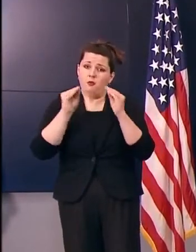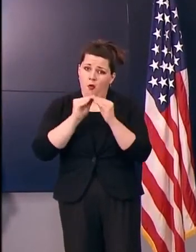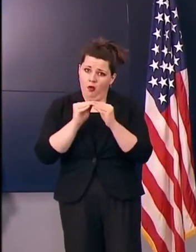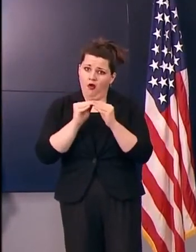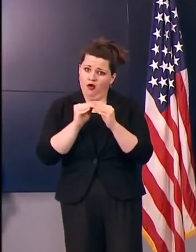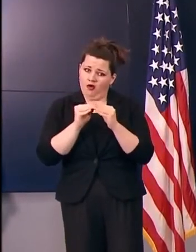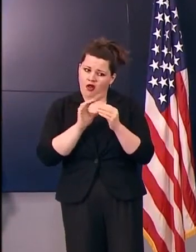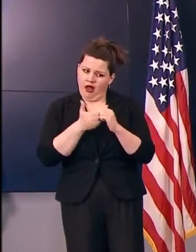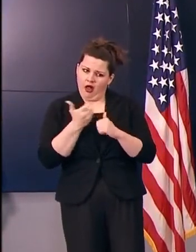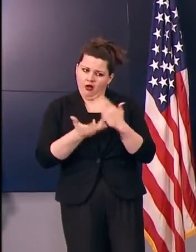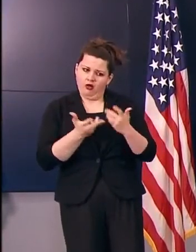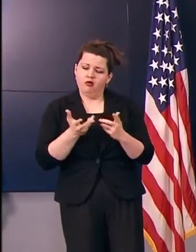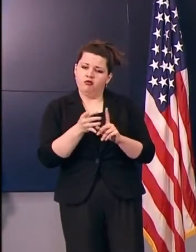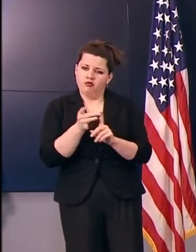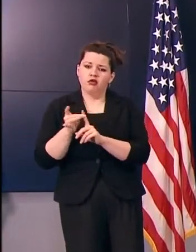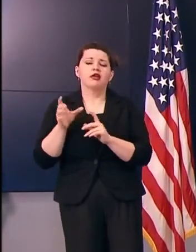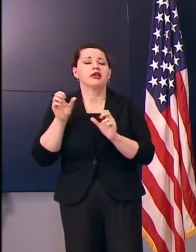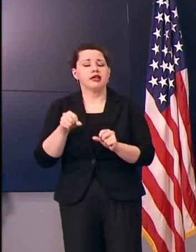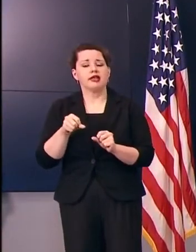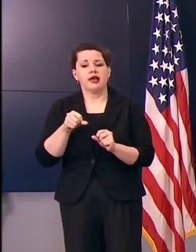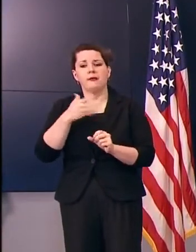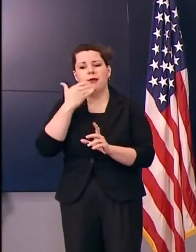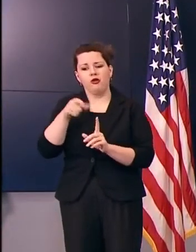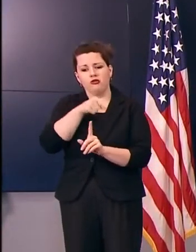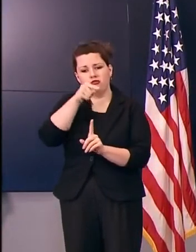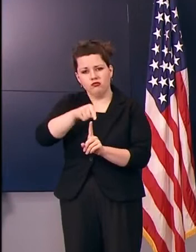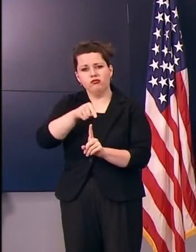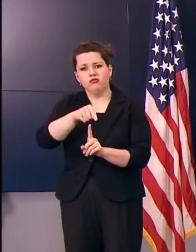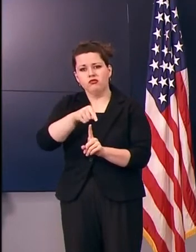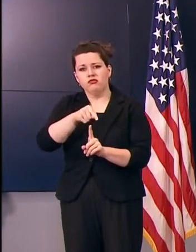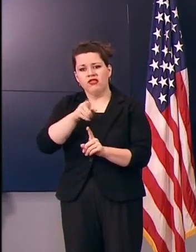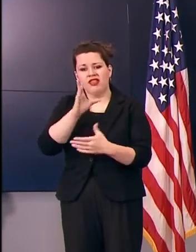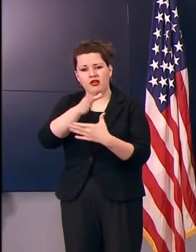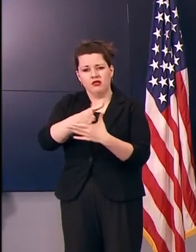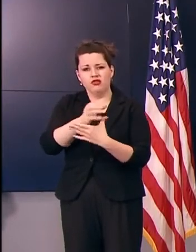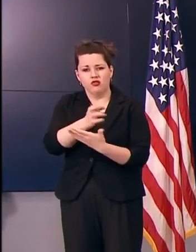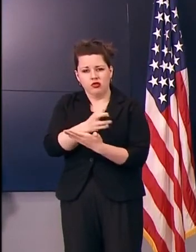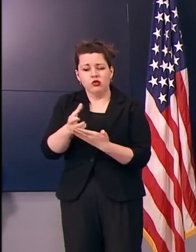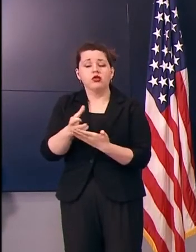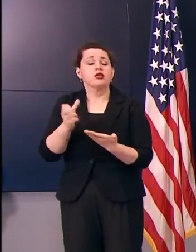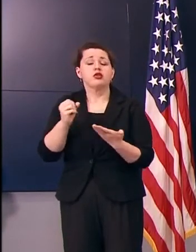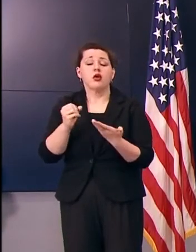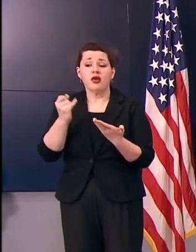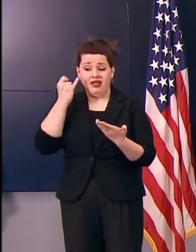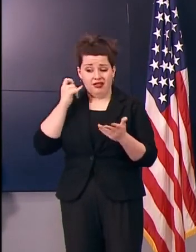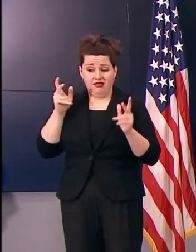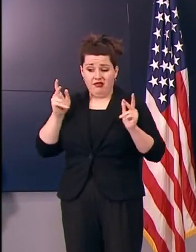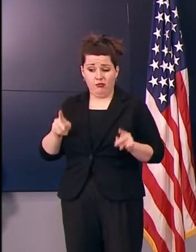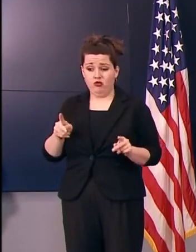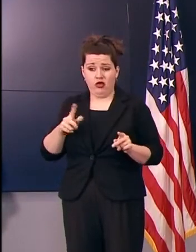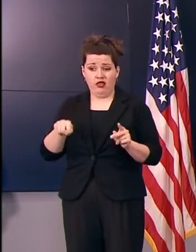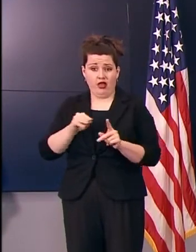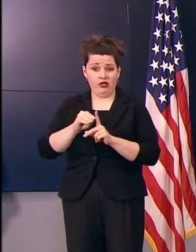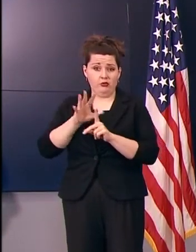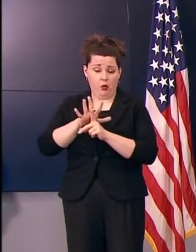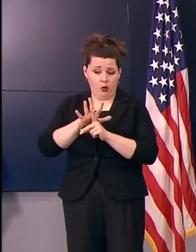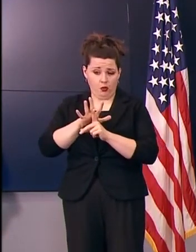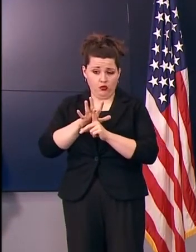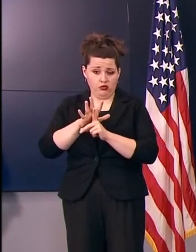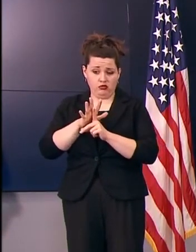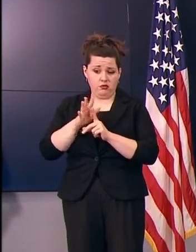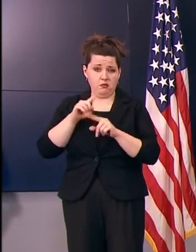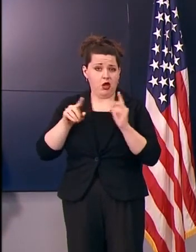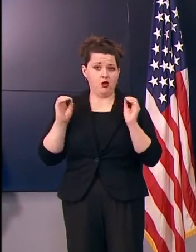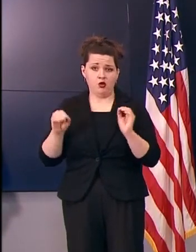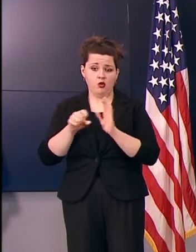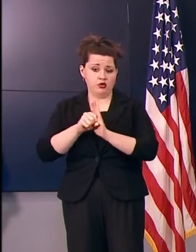we're able to better target our interventions and resources. And so if somebody has been exposed and isn't